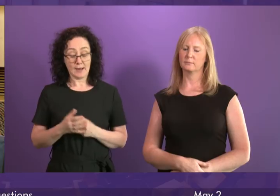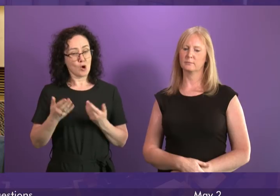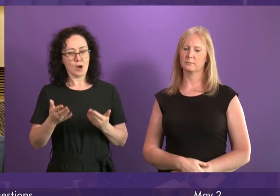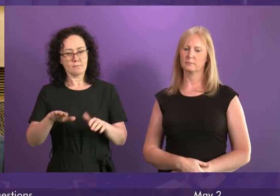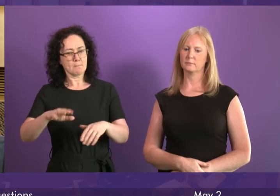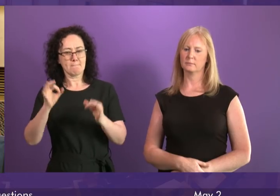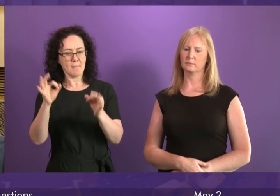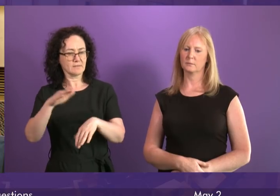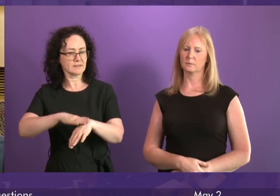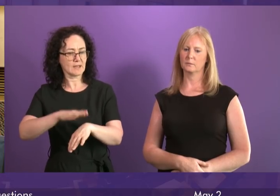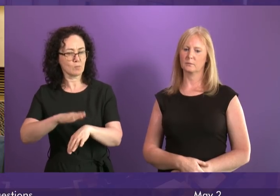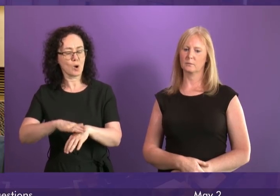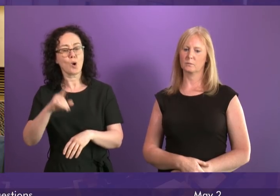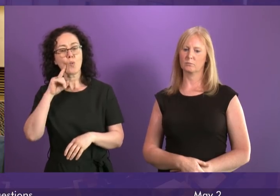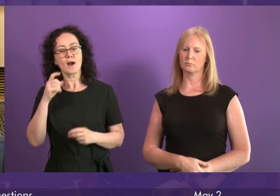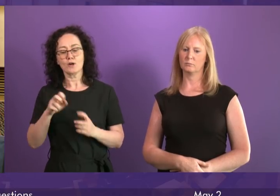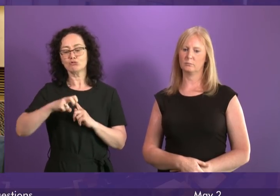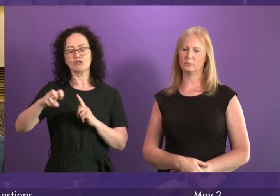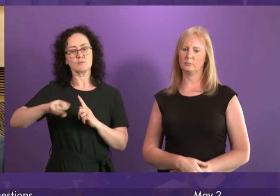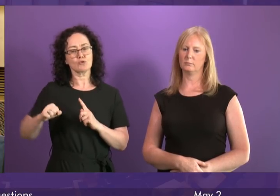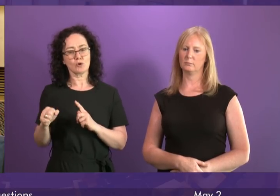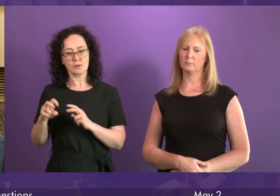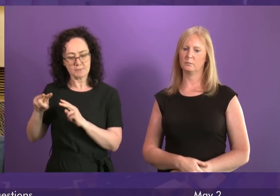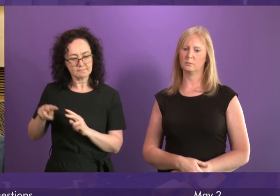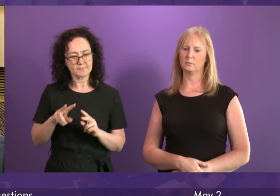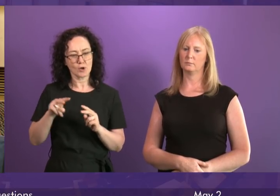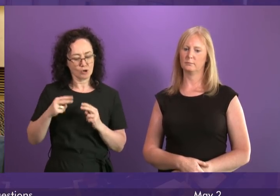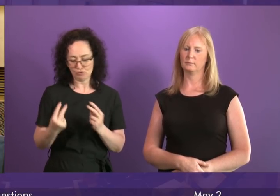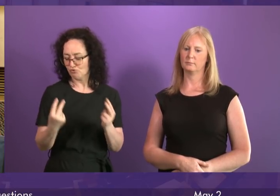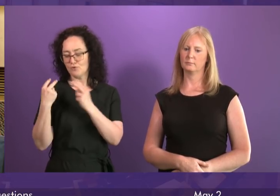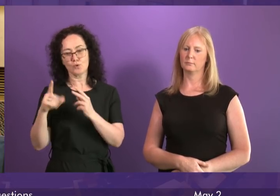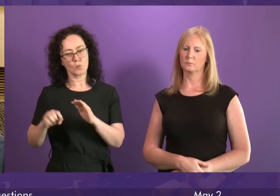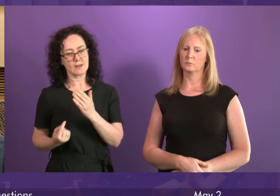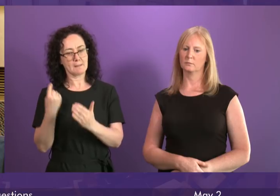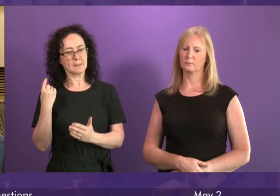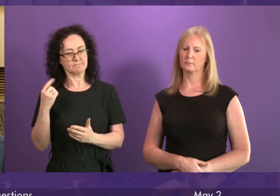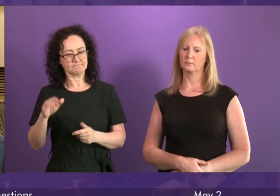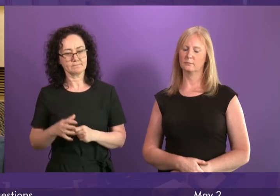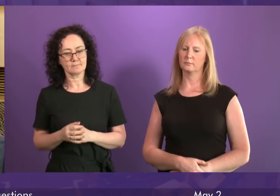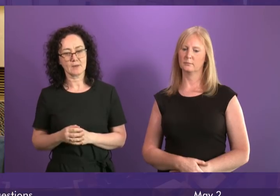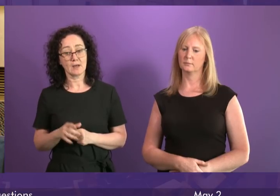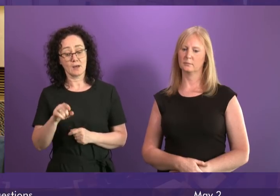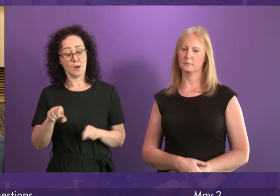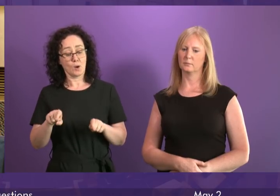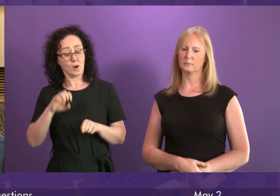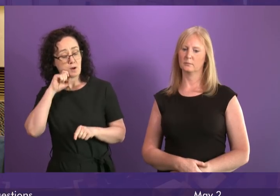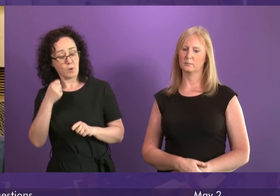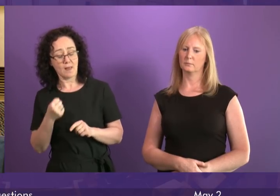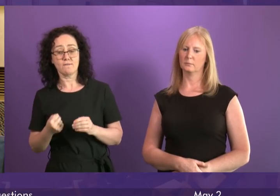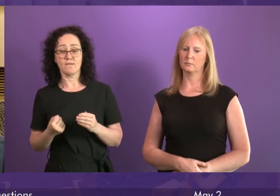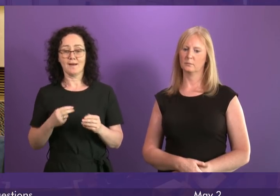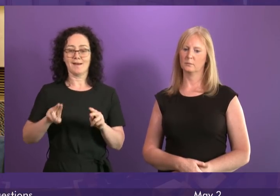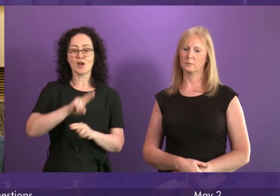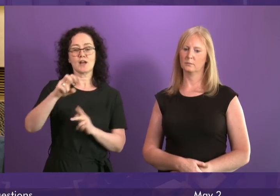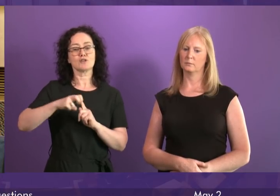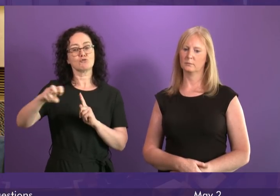undertaking a nationwide assessment of transport requirements this is being done through an updated national transport strategy and the second strategic transport